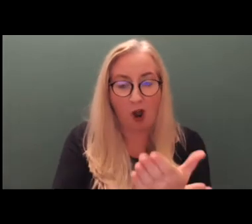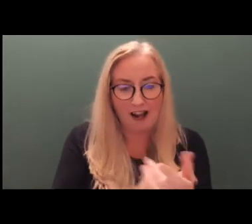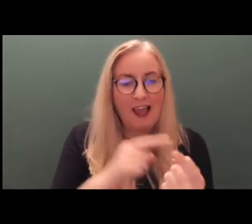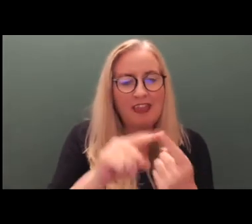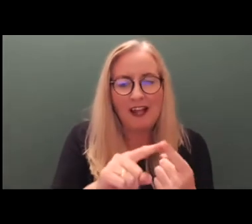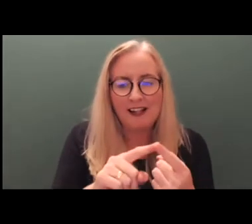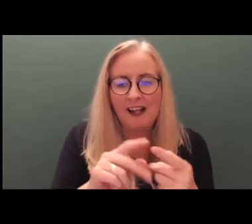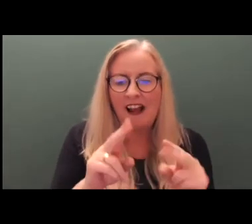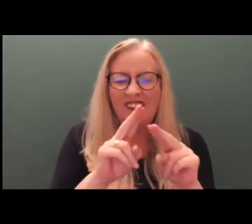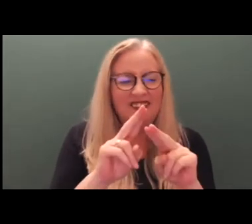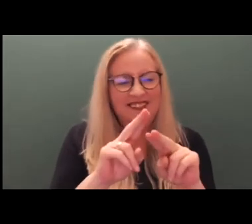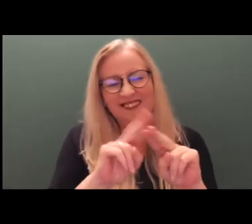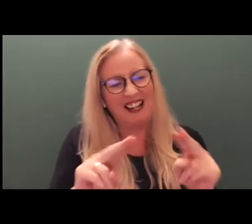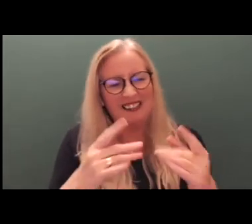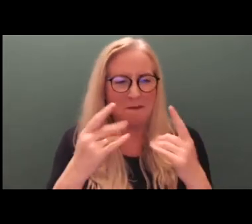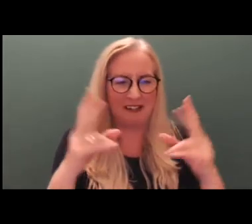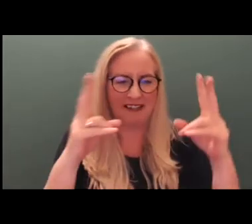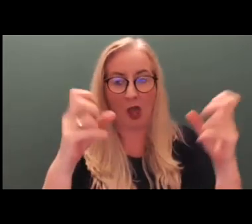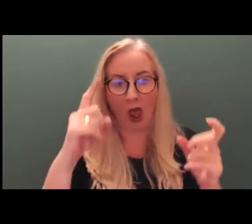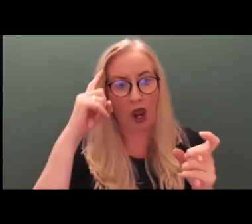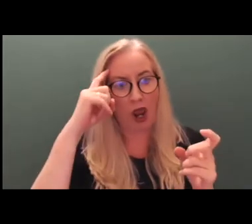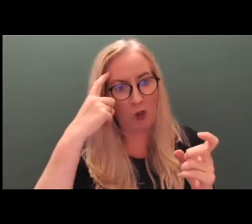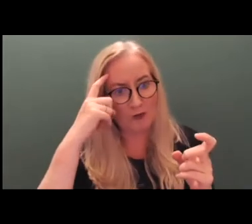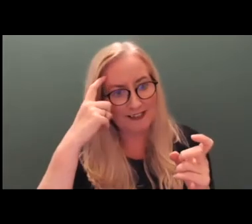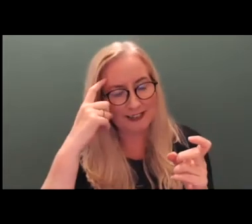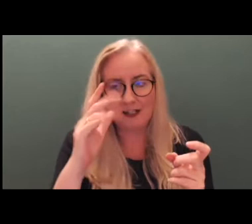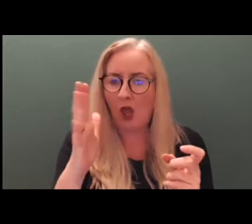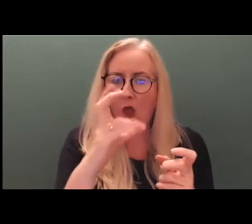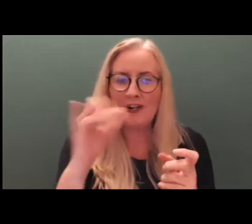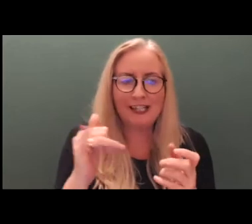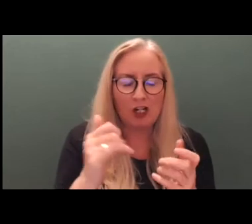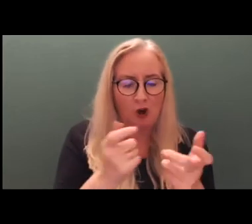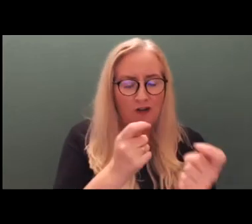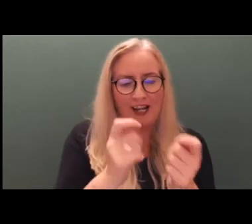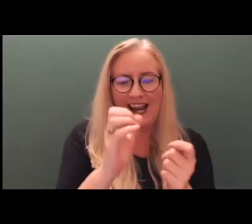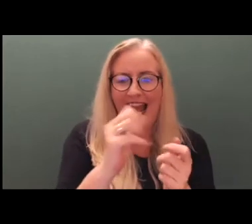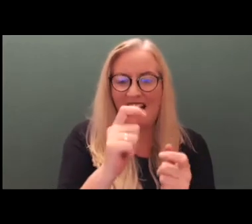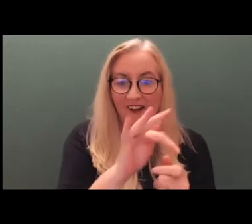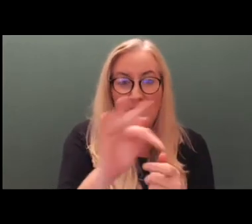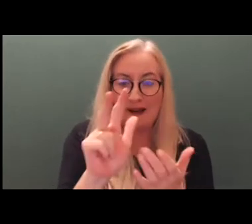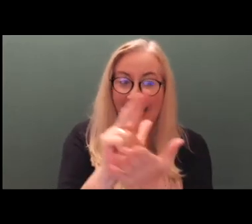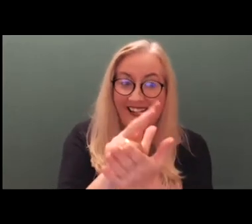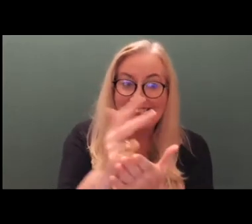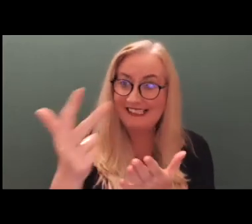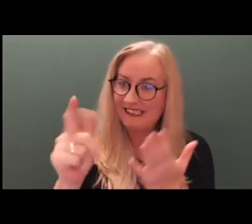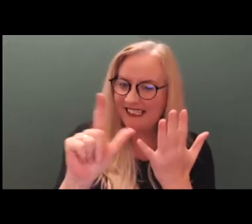unhappily entitled Lunacy Regulation Ireland Act of 1871.